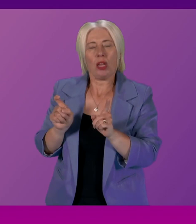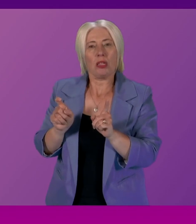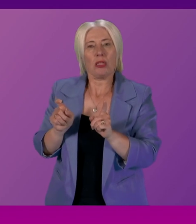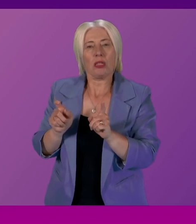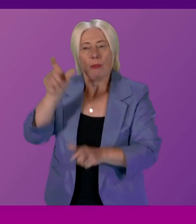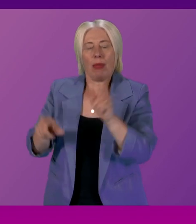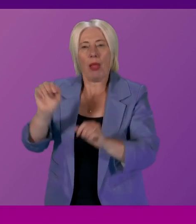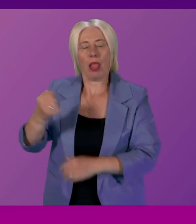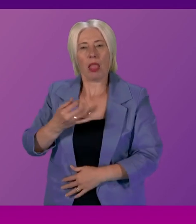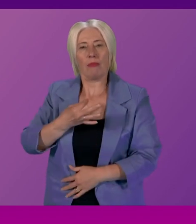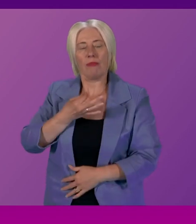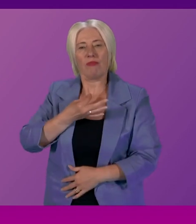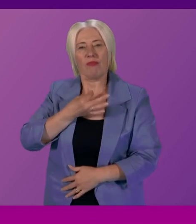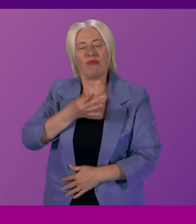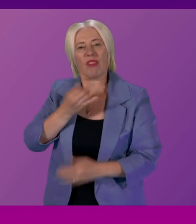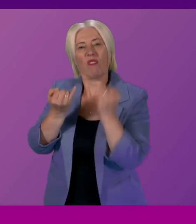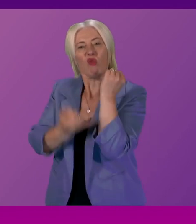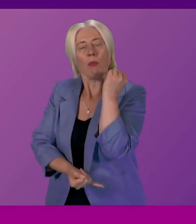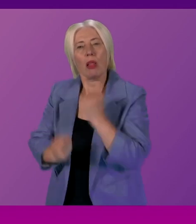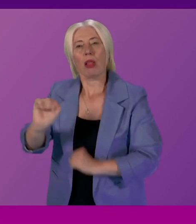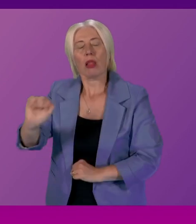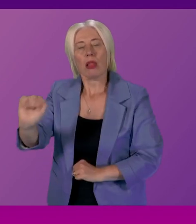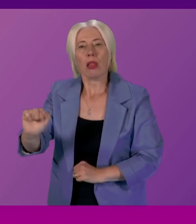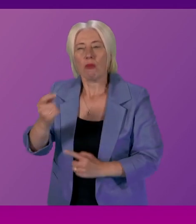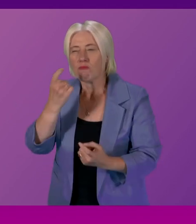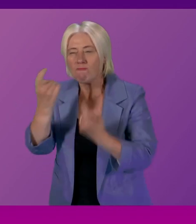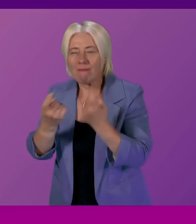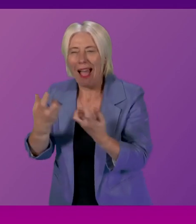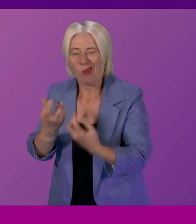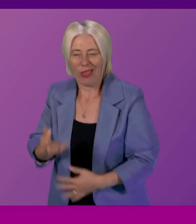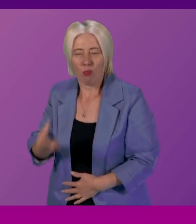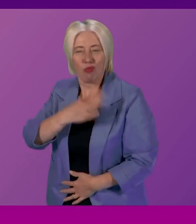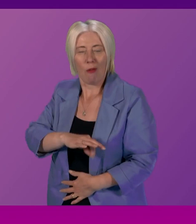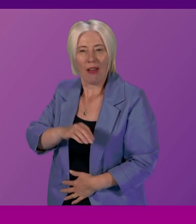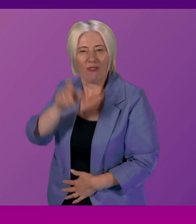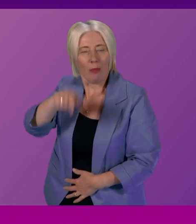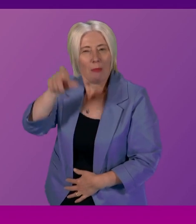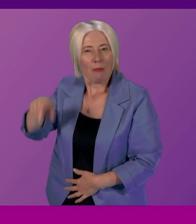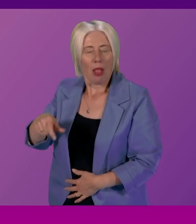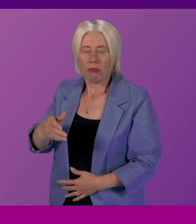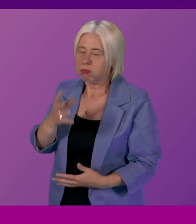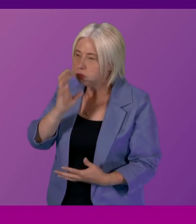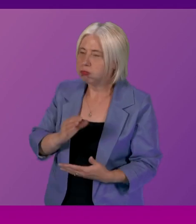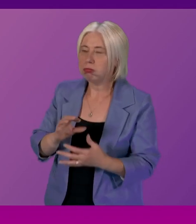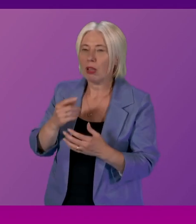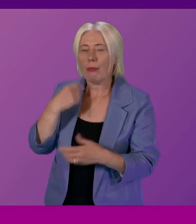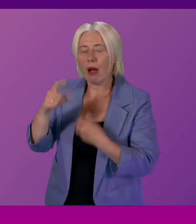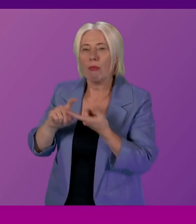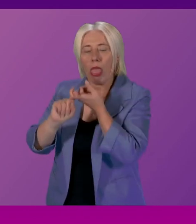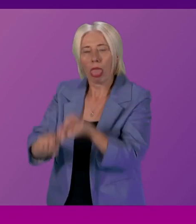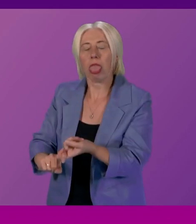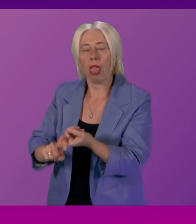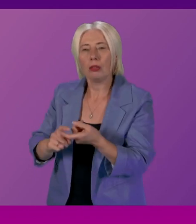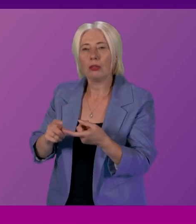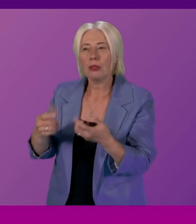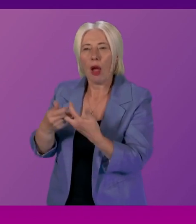people's vulnerabilities and look to profit from the misery of others and the misery of communities